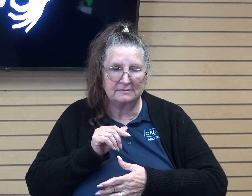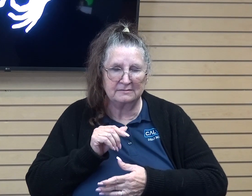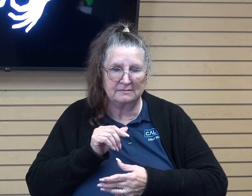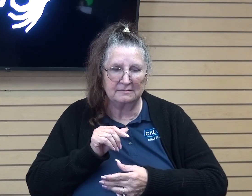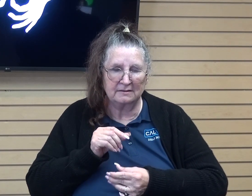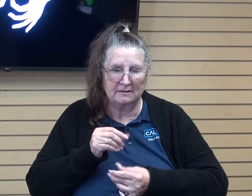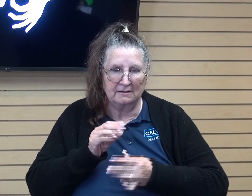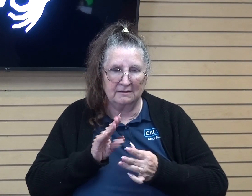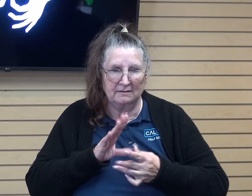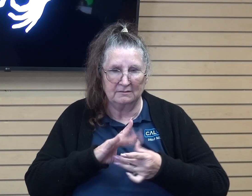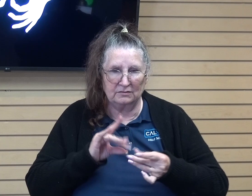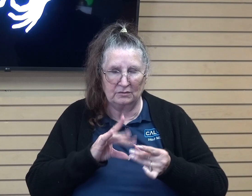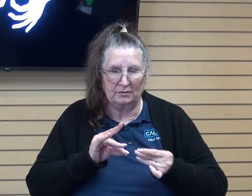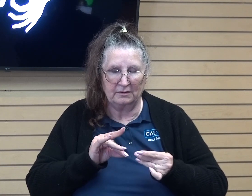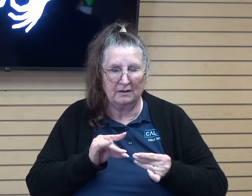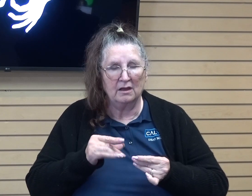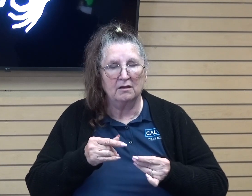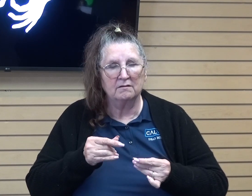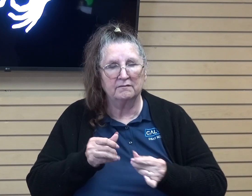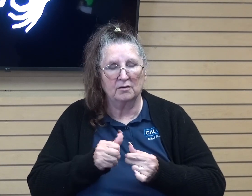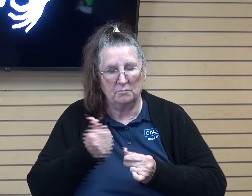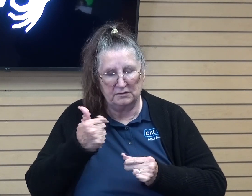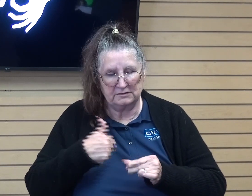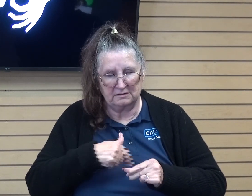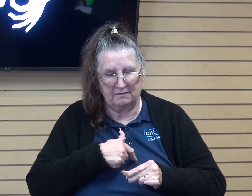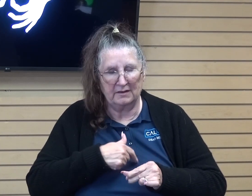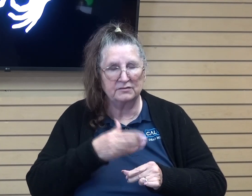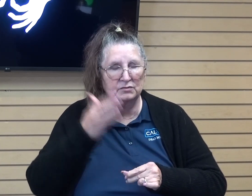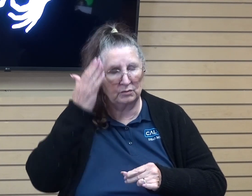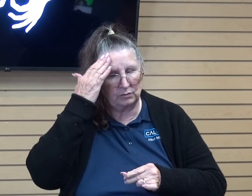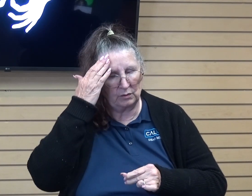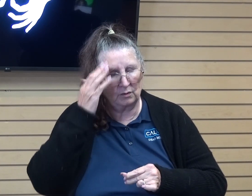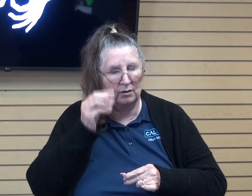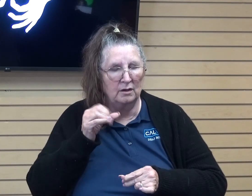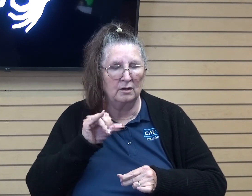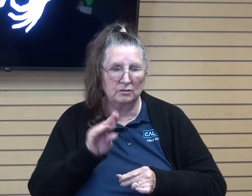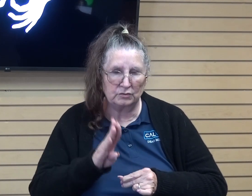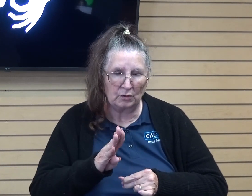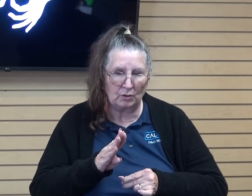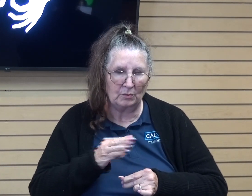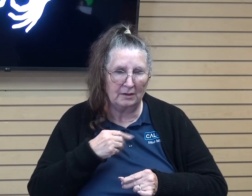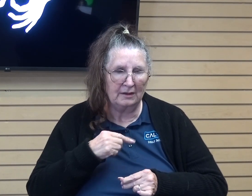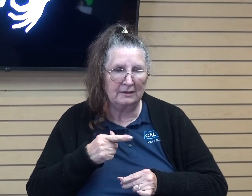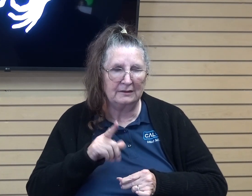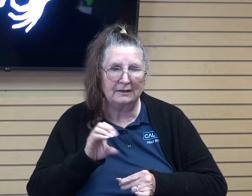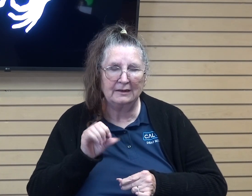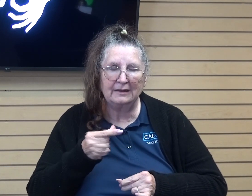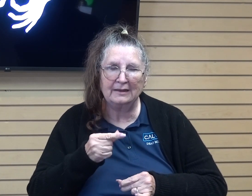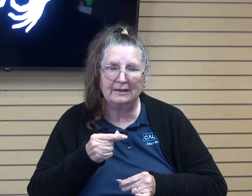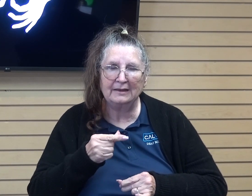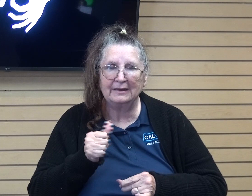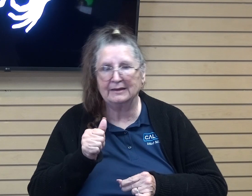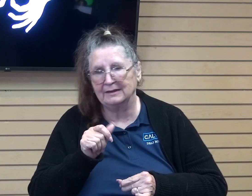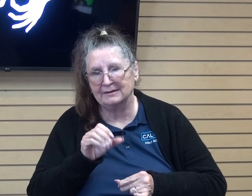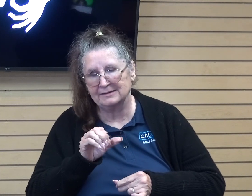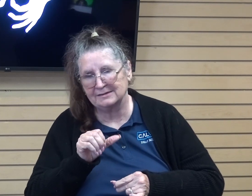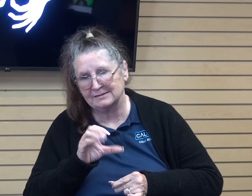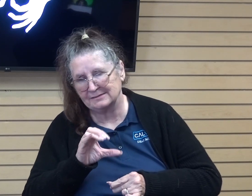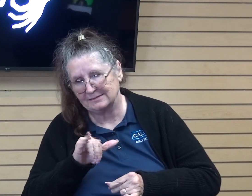know who Job is, I think of it as such a legacy. Like the book of Job is just amazing in how he reacts